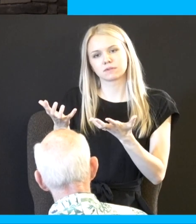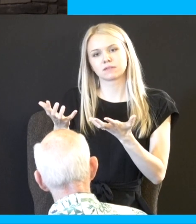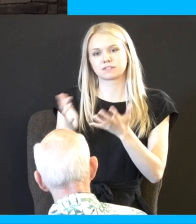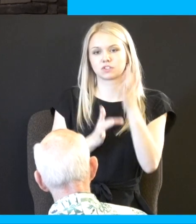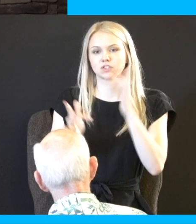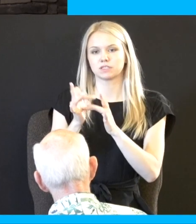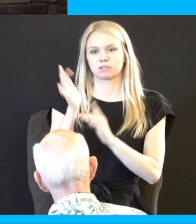the Mount.